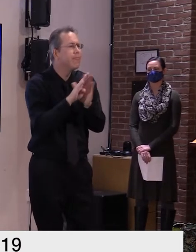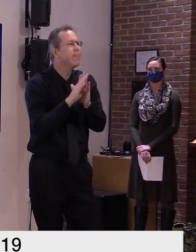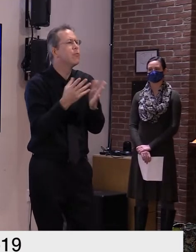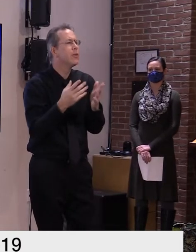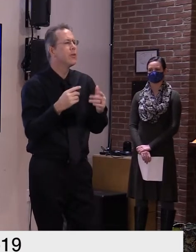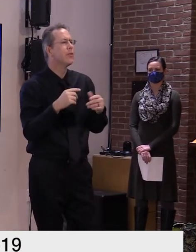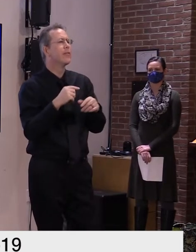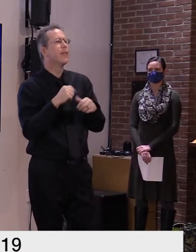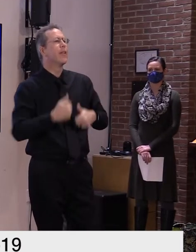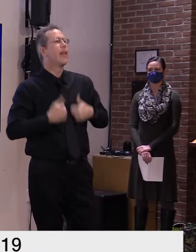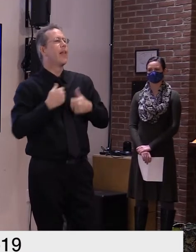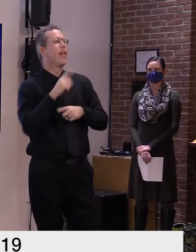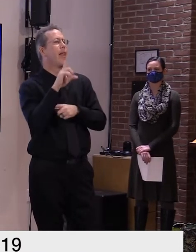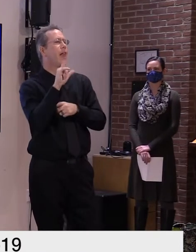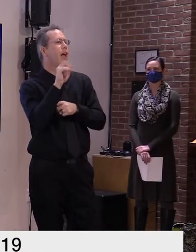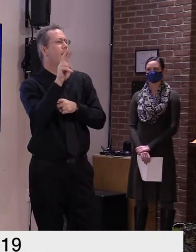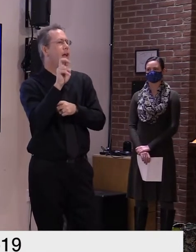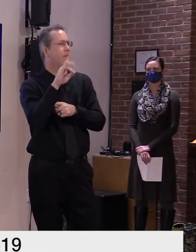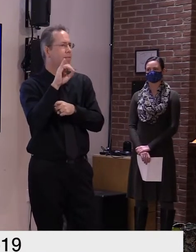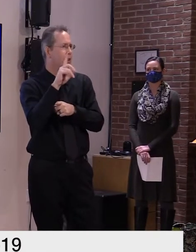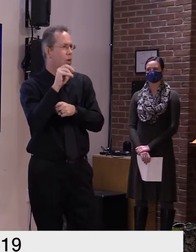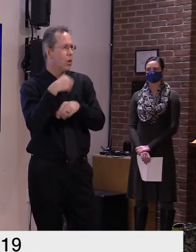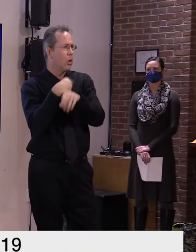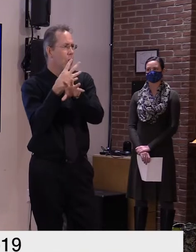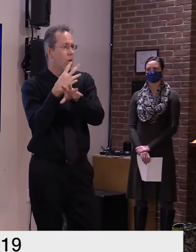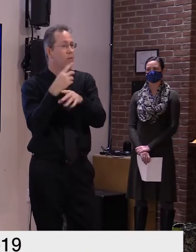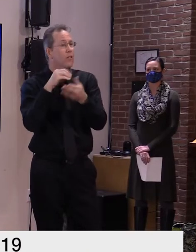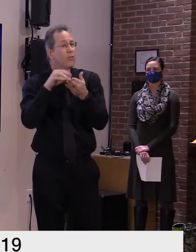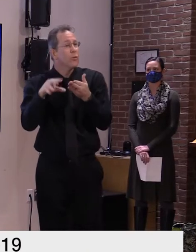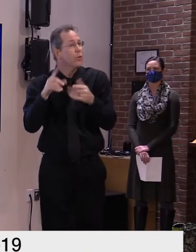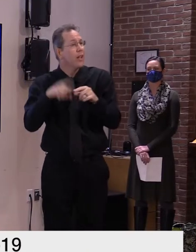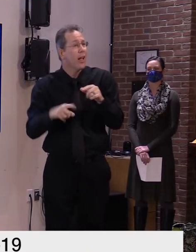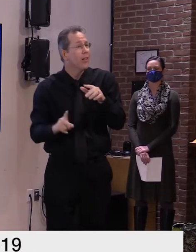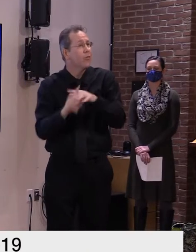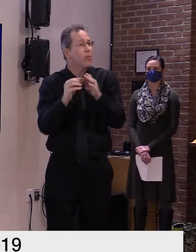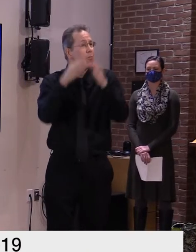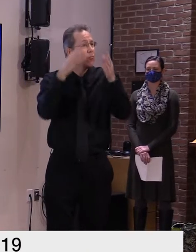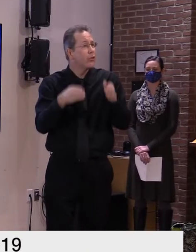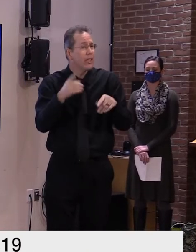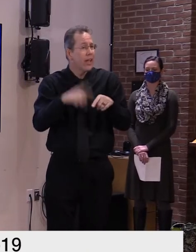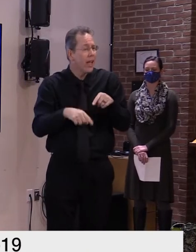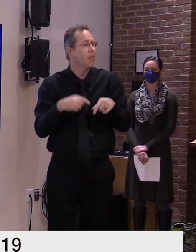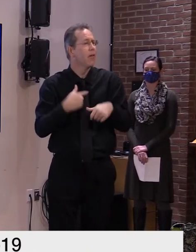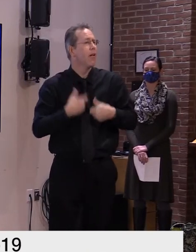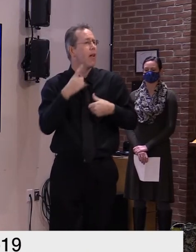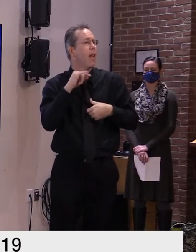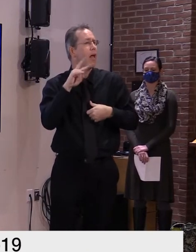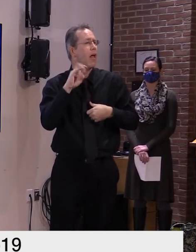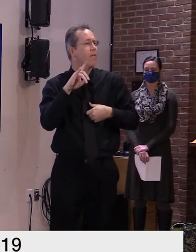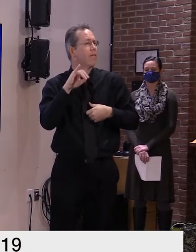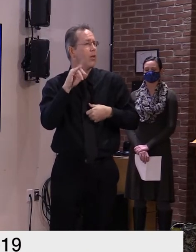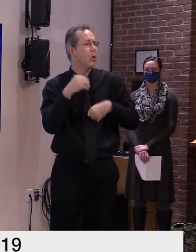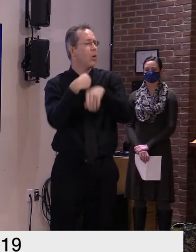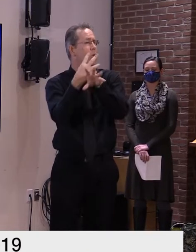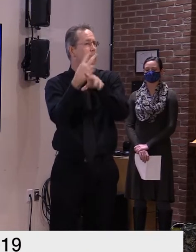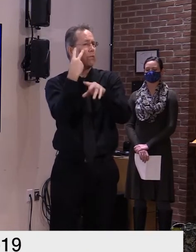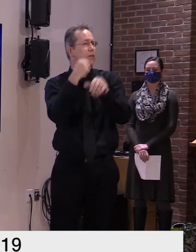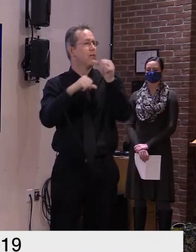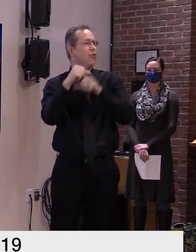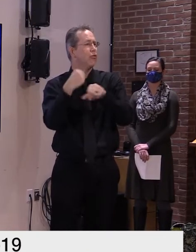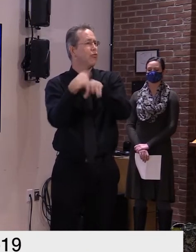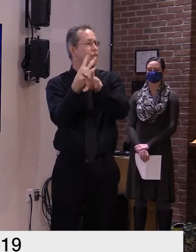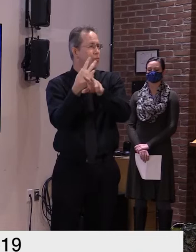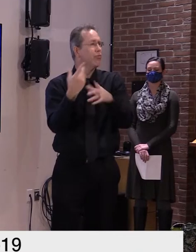to those students who cannot be in person on any given day funds are being used to upgrade broadband internet access at school